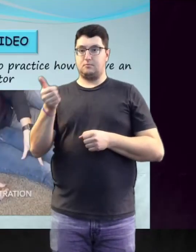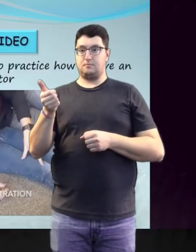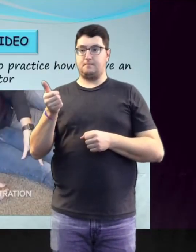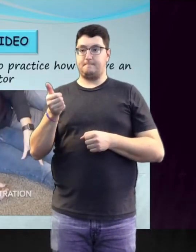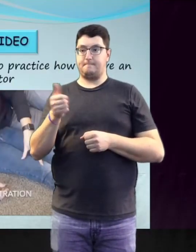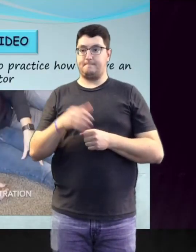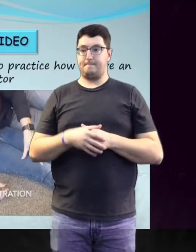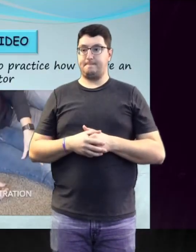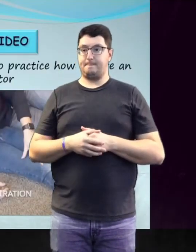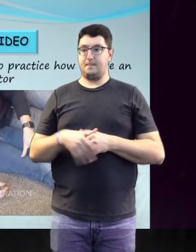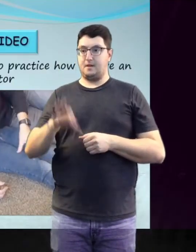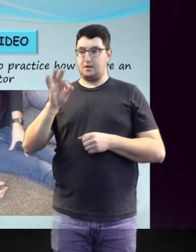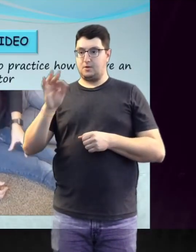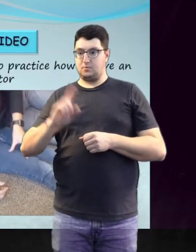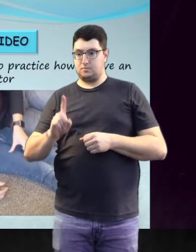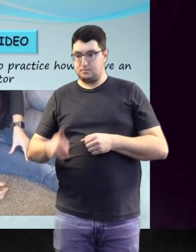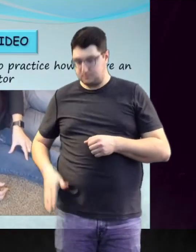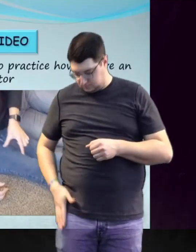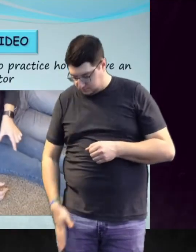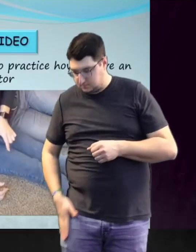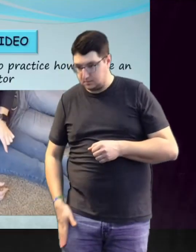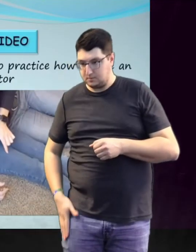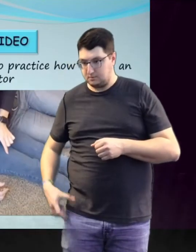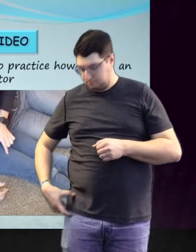Identify the injection area on the outer middle thigh.